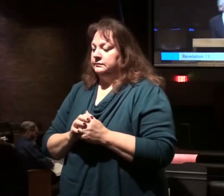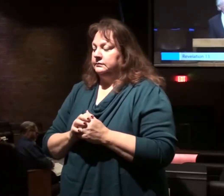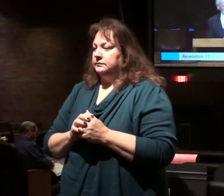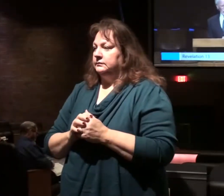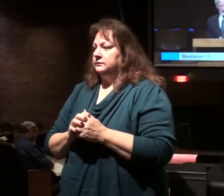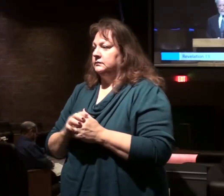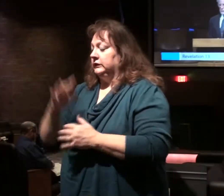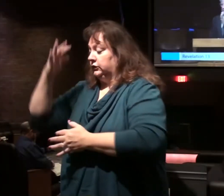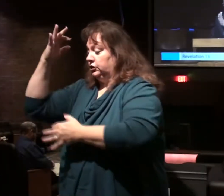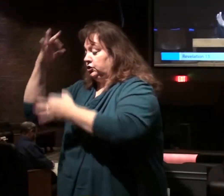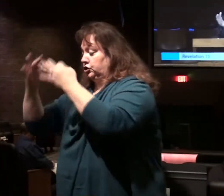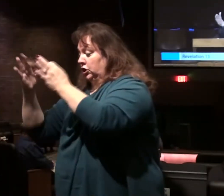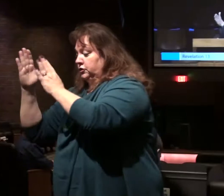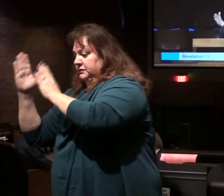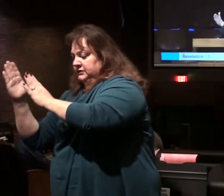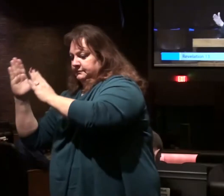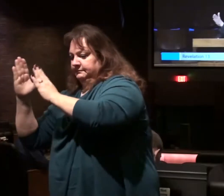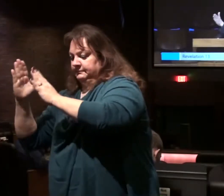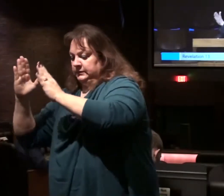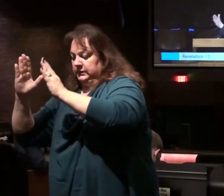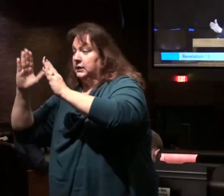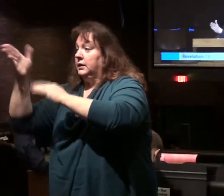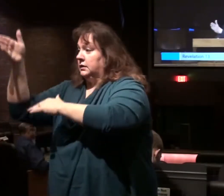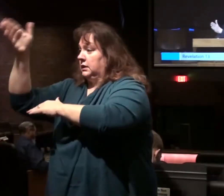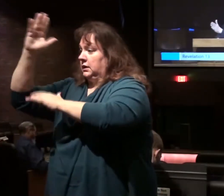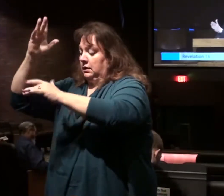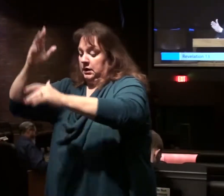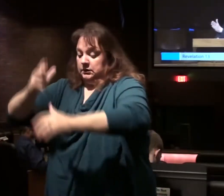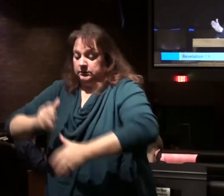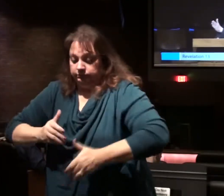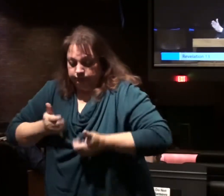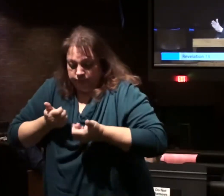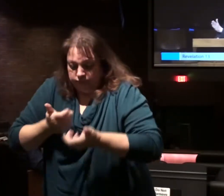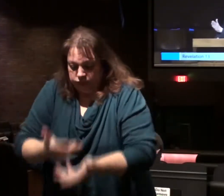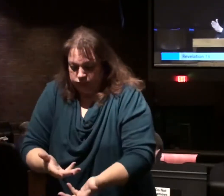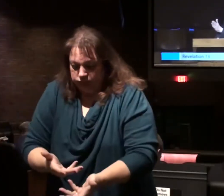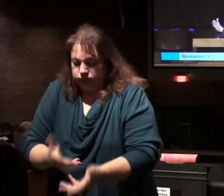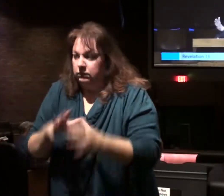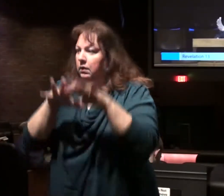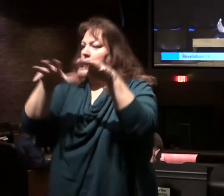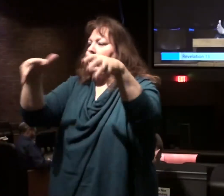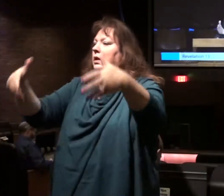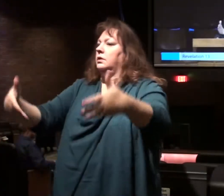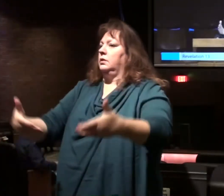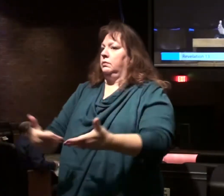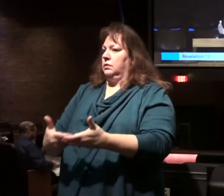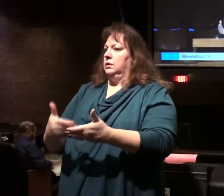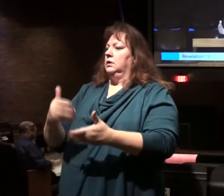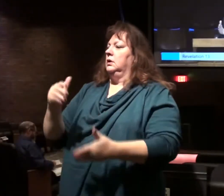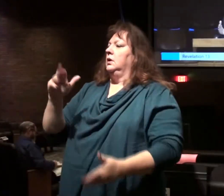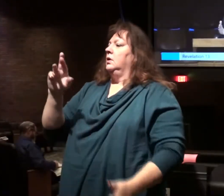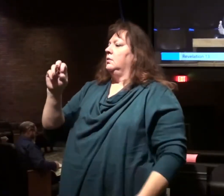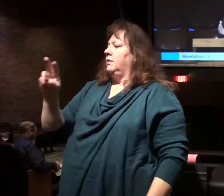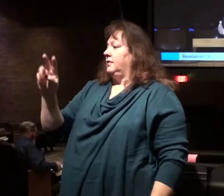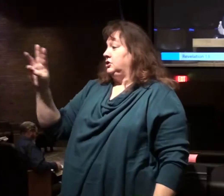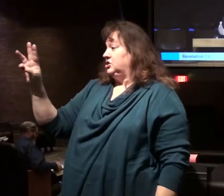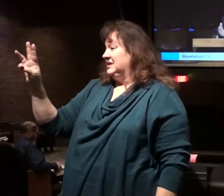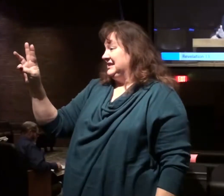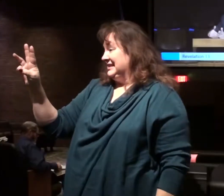series of judgments poured out on the world. Beginning in chapter 6.